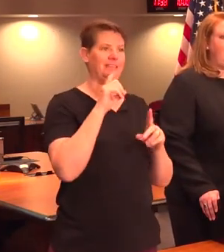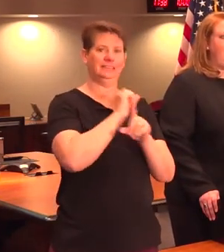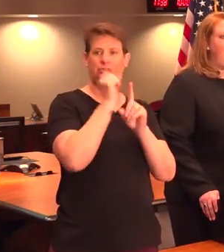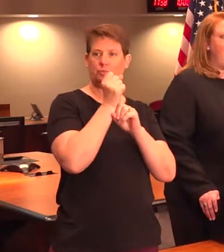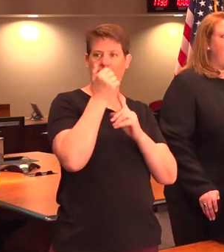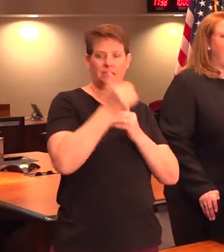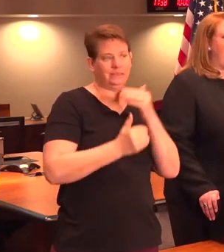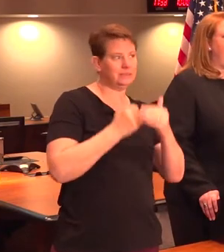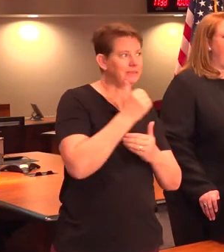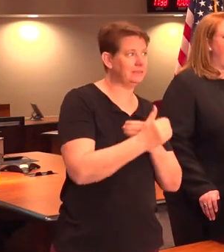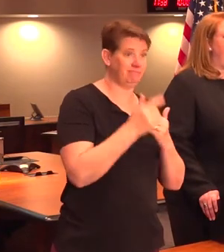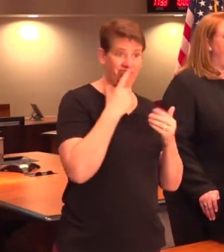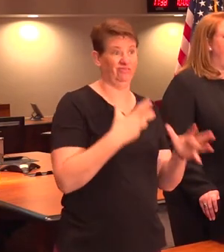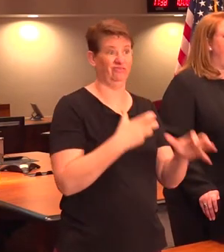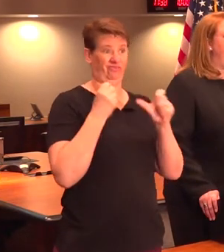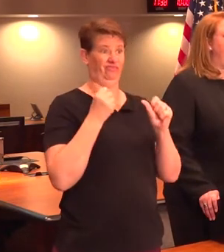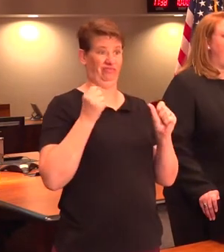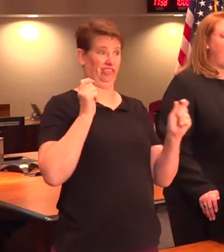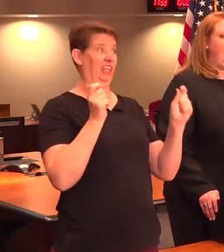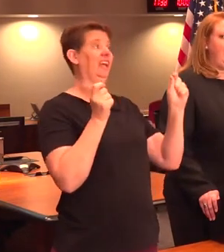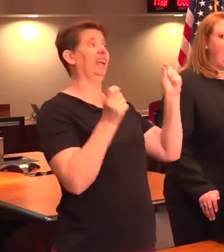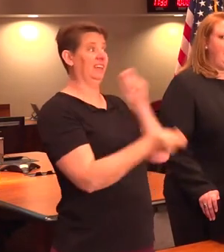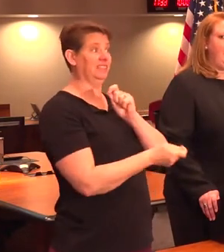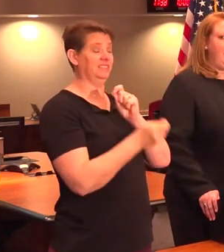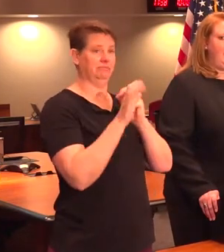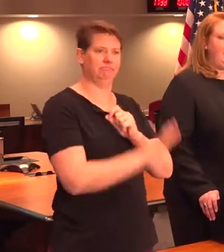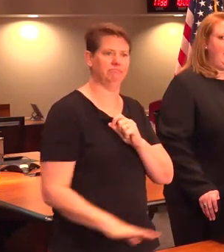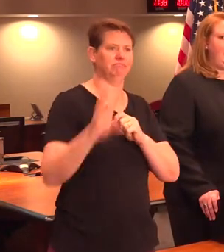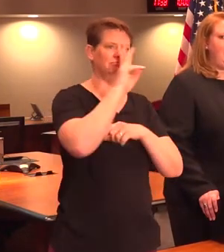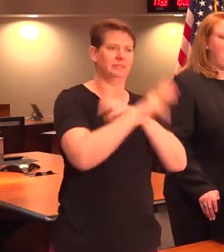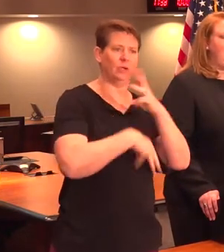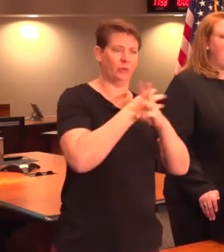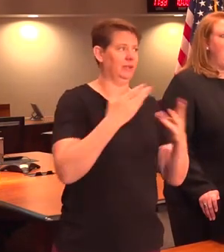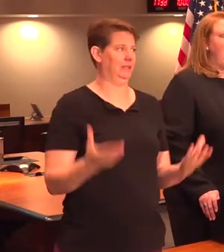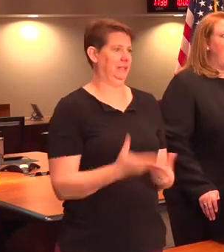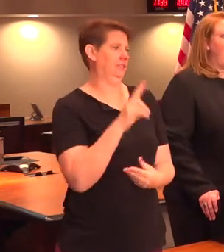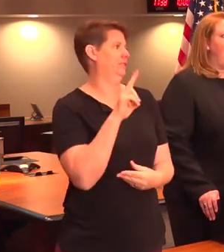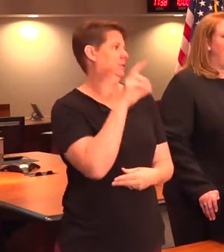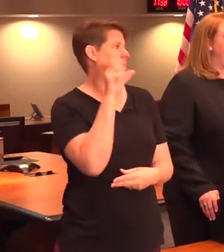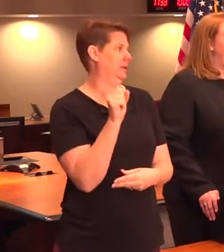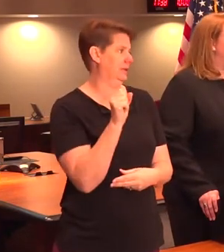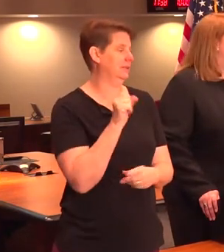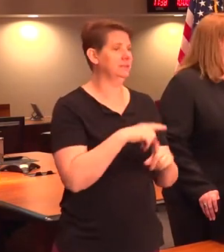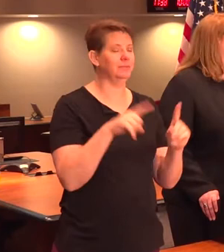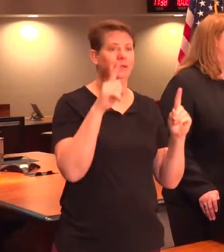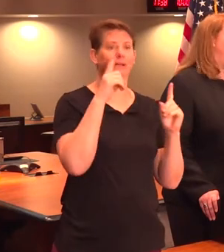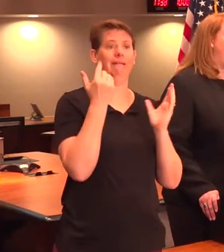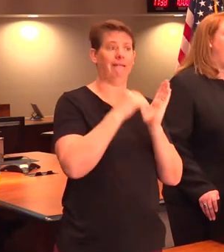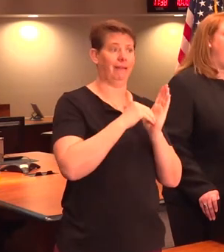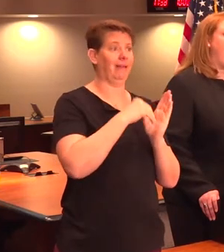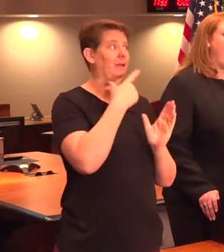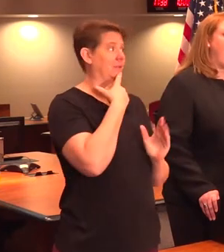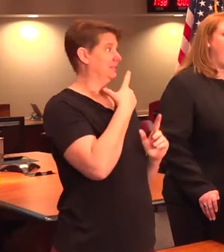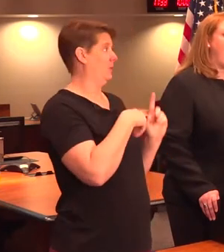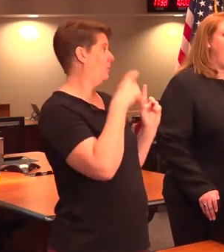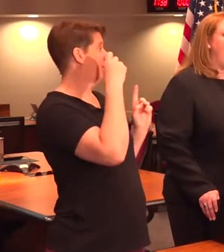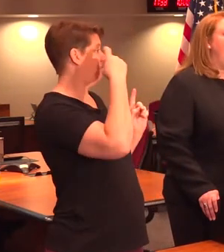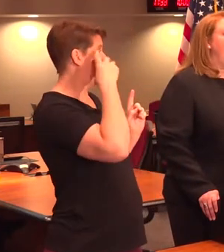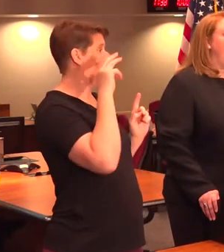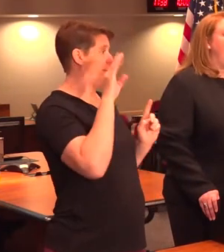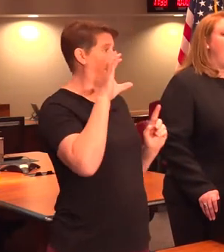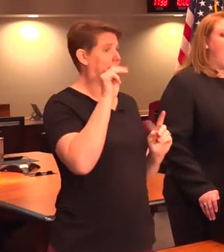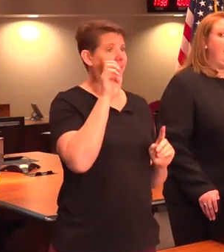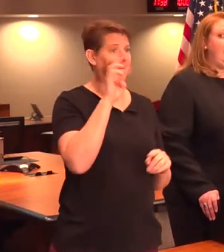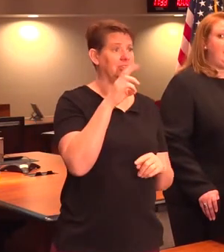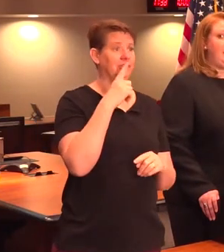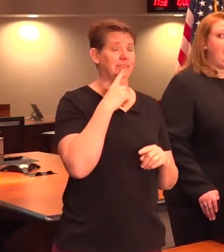situation that is rapidly evolving both worldwide and the United States. However, want to reiterate what Governor McMaster said.